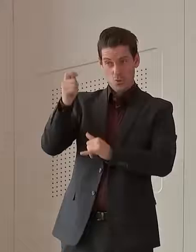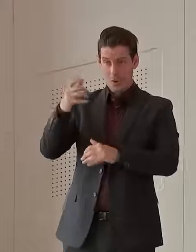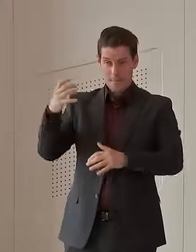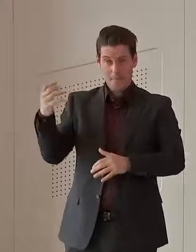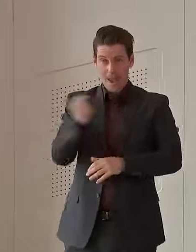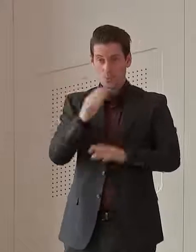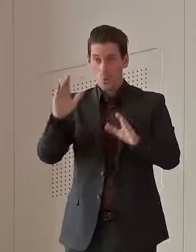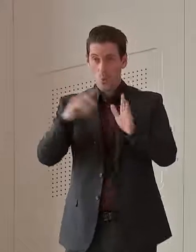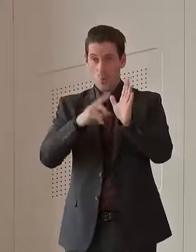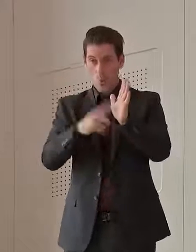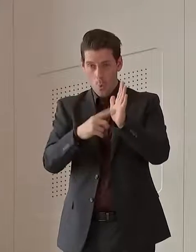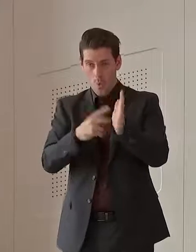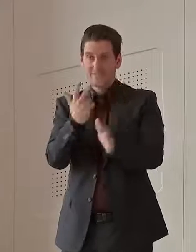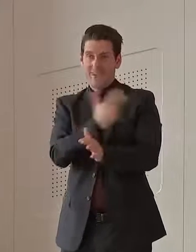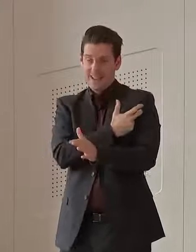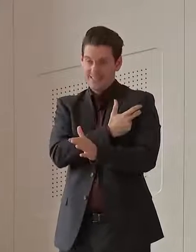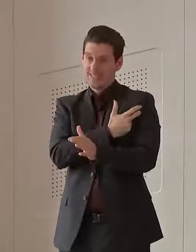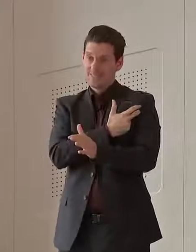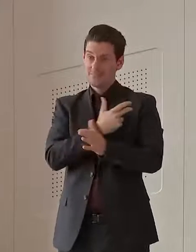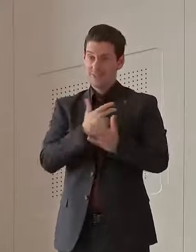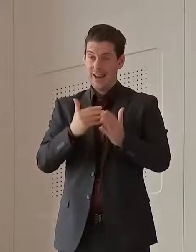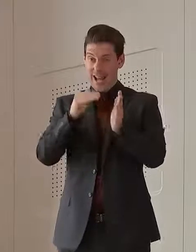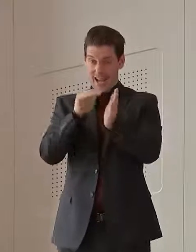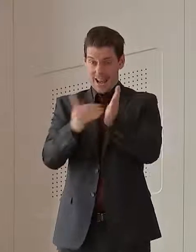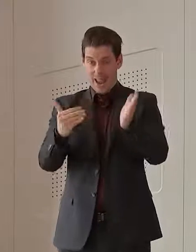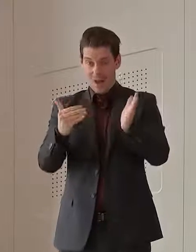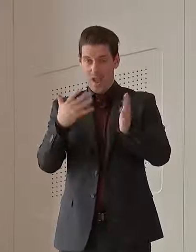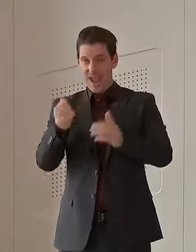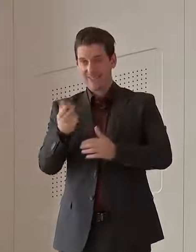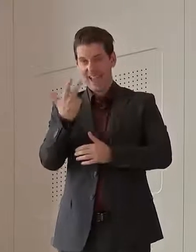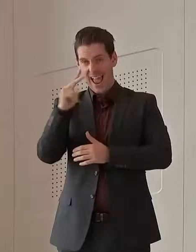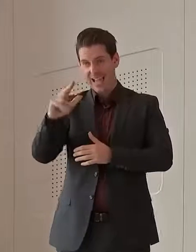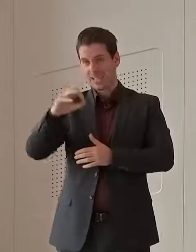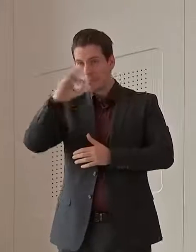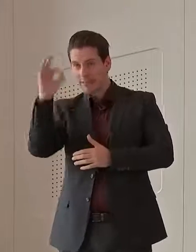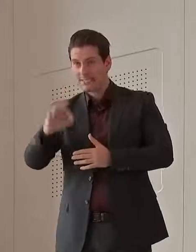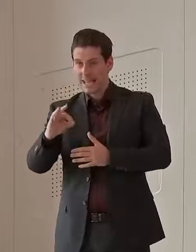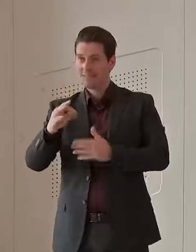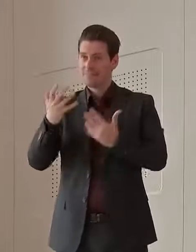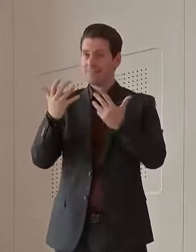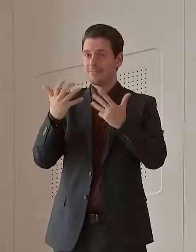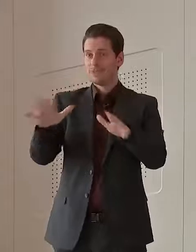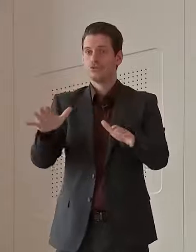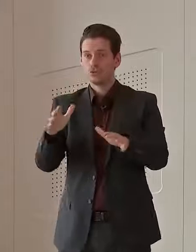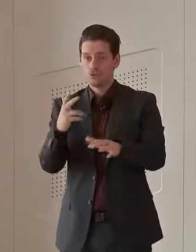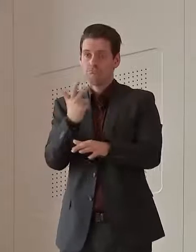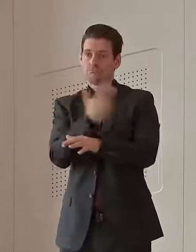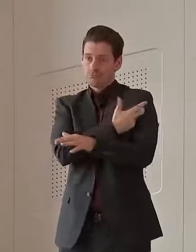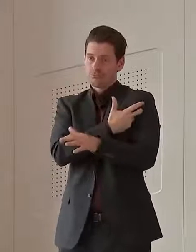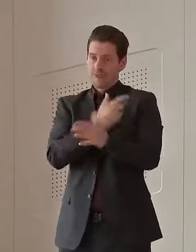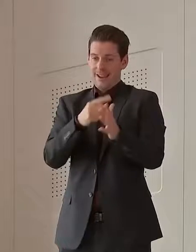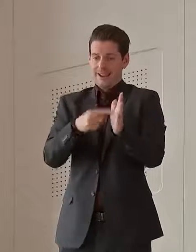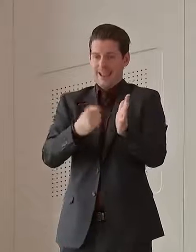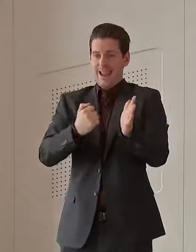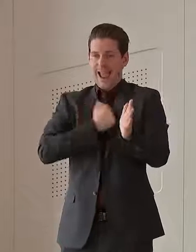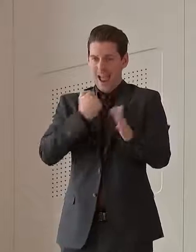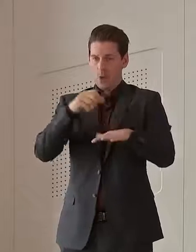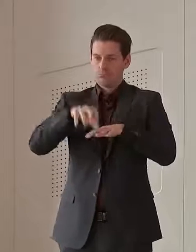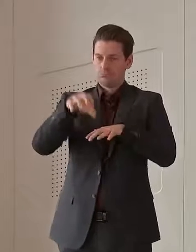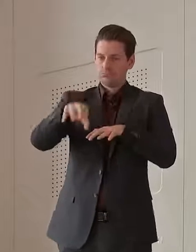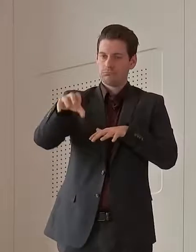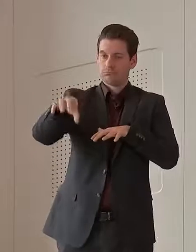have over 82% of our aged care workers in our 16 state run facilities